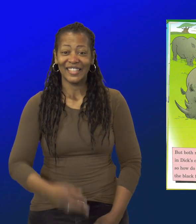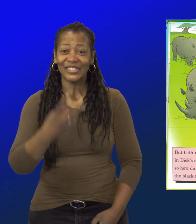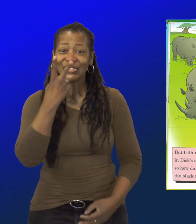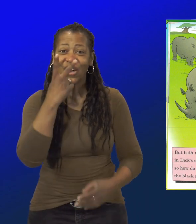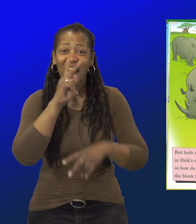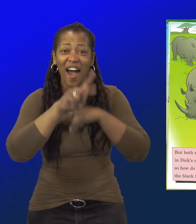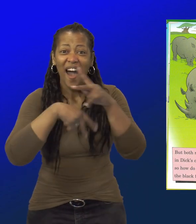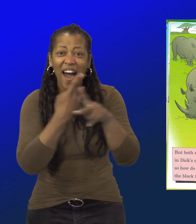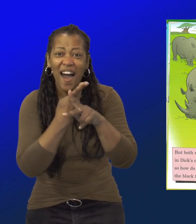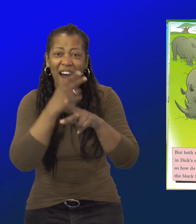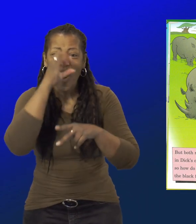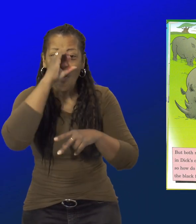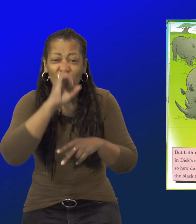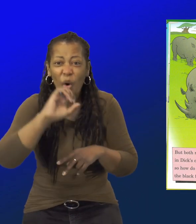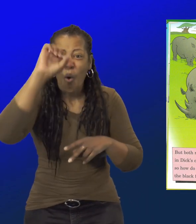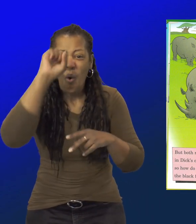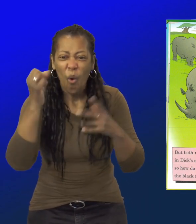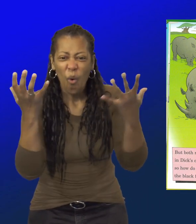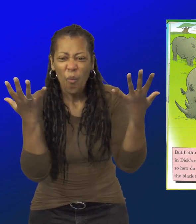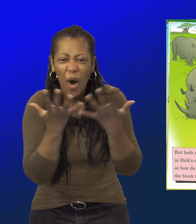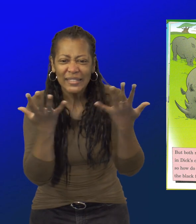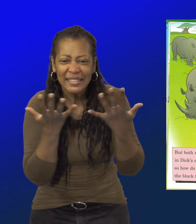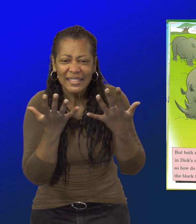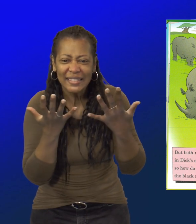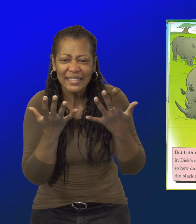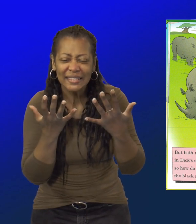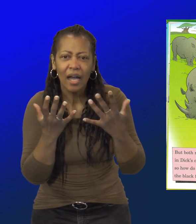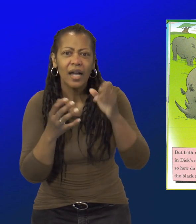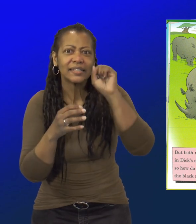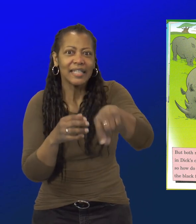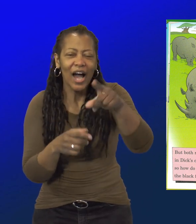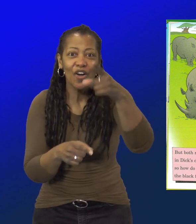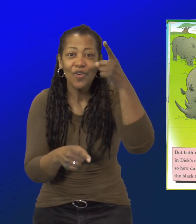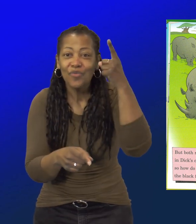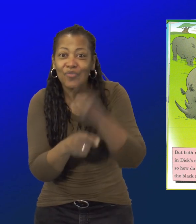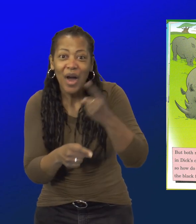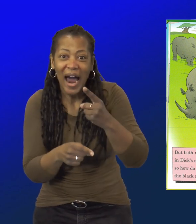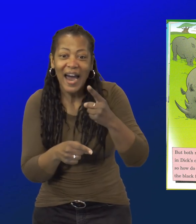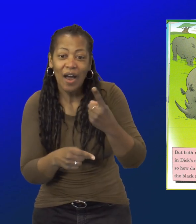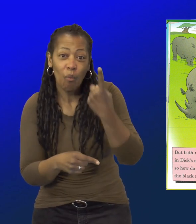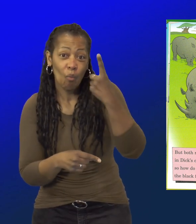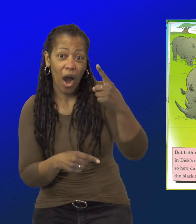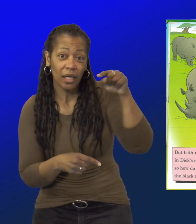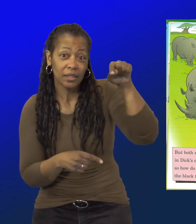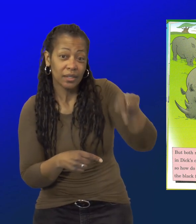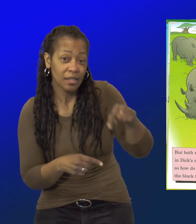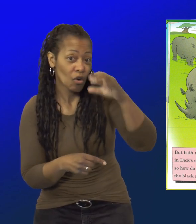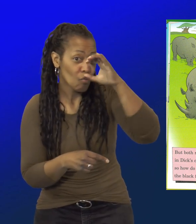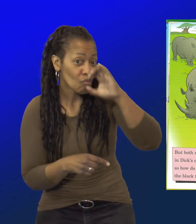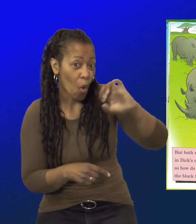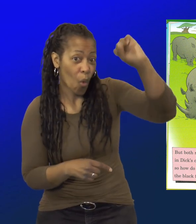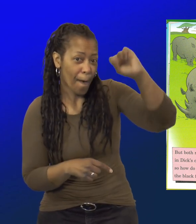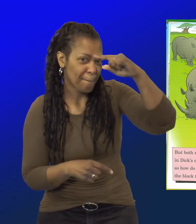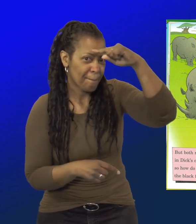Two kinds of rhinos? Oh, you are right. One is called black.